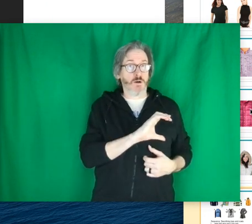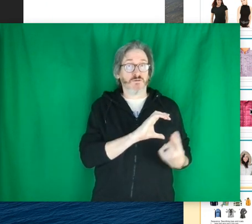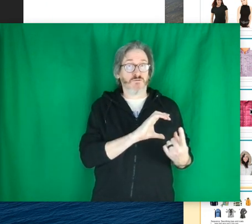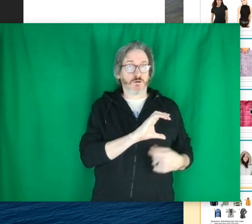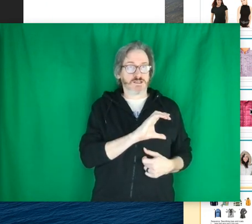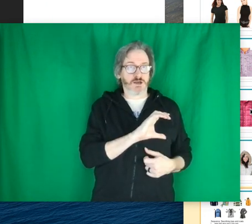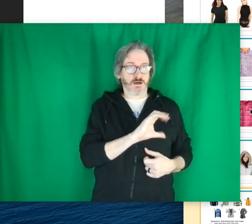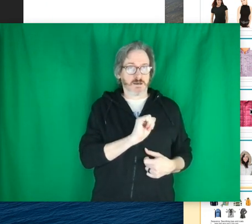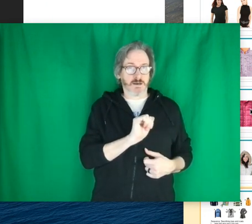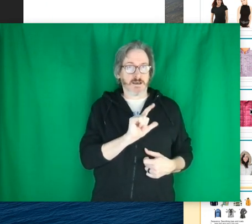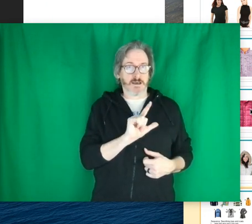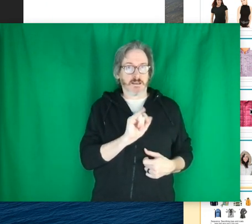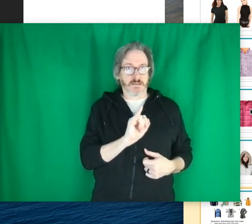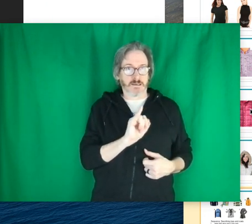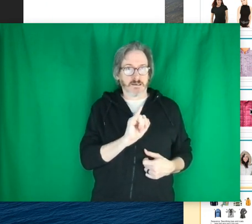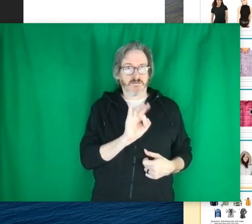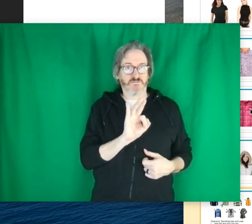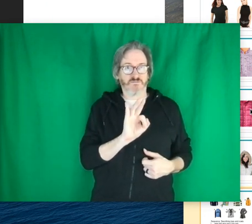The one before we saw